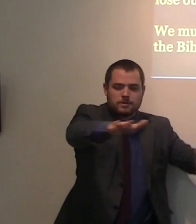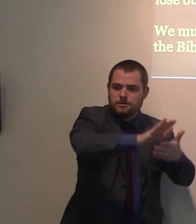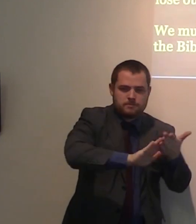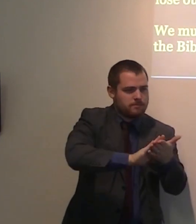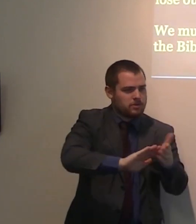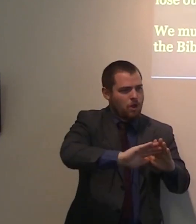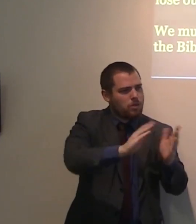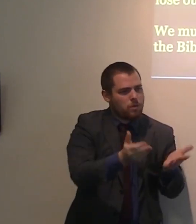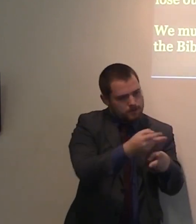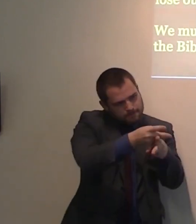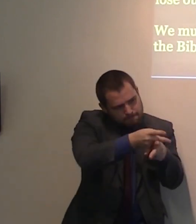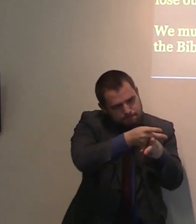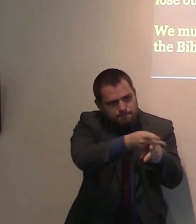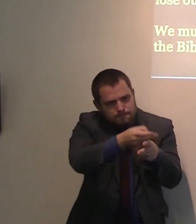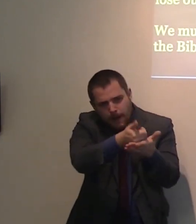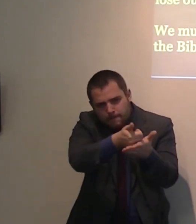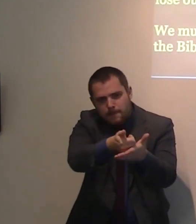also saints against the corrupted world.